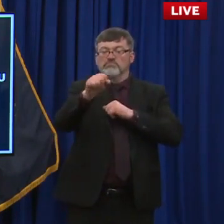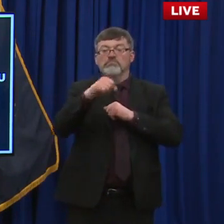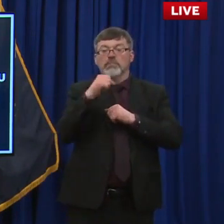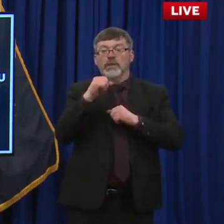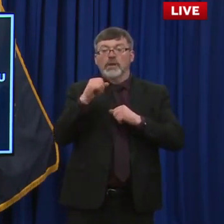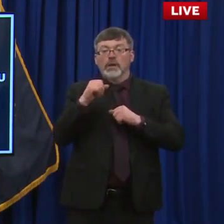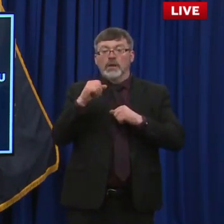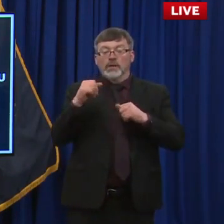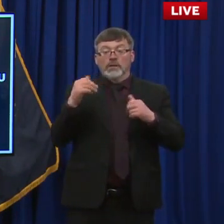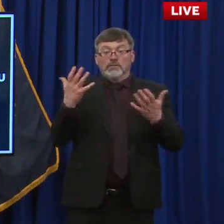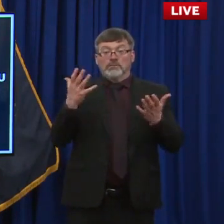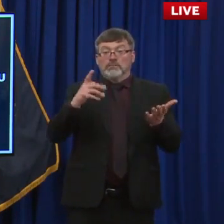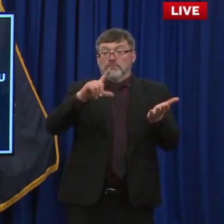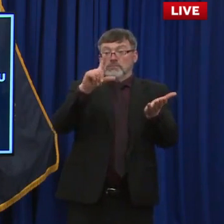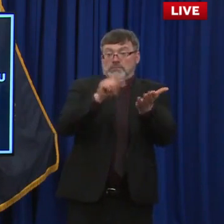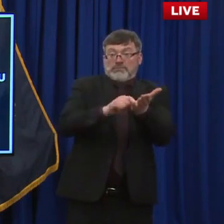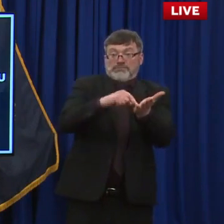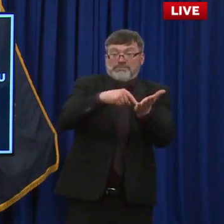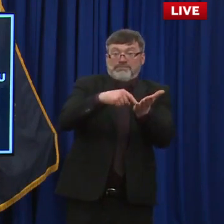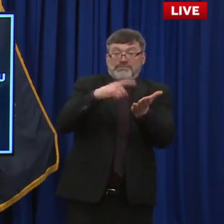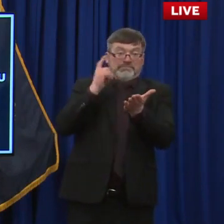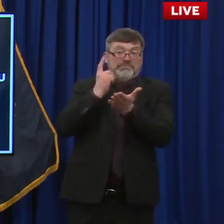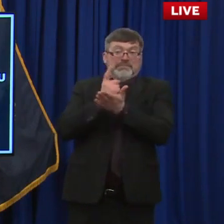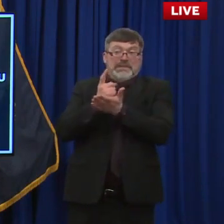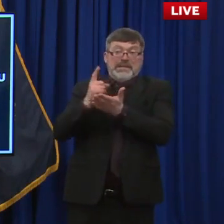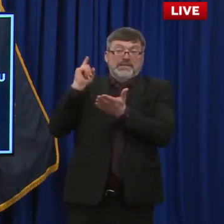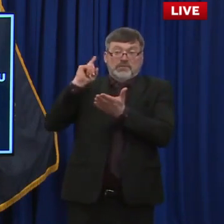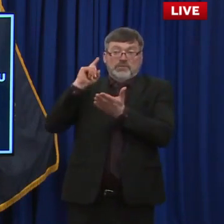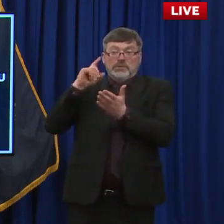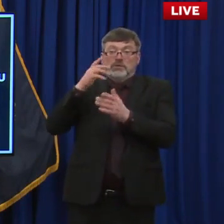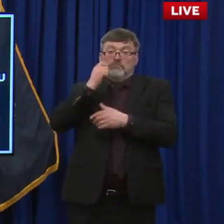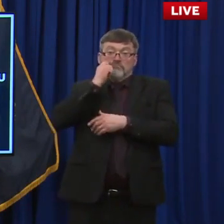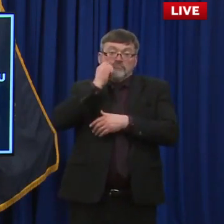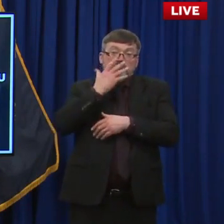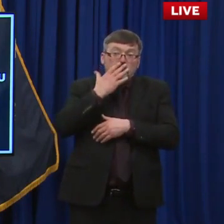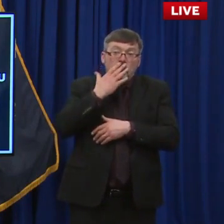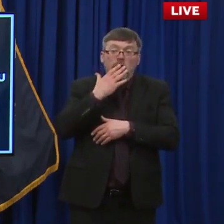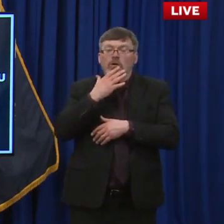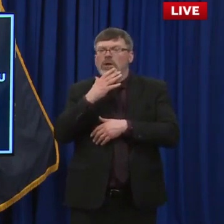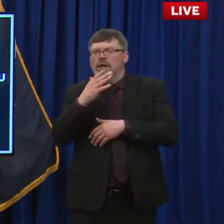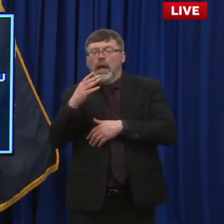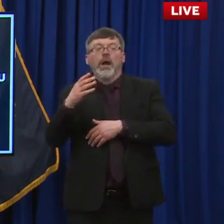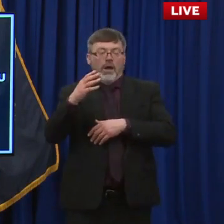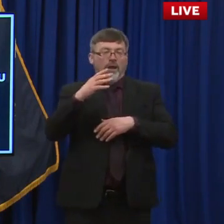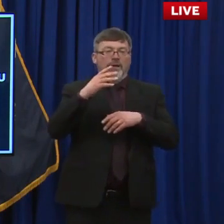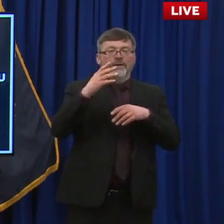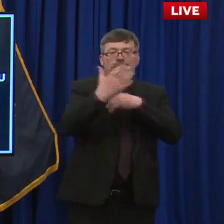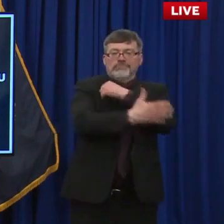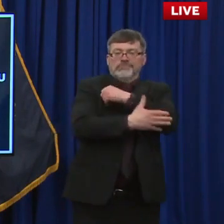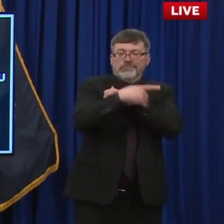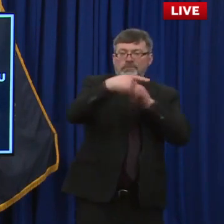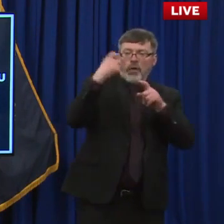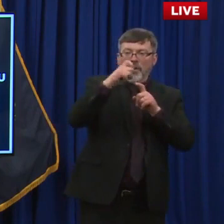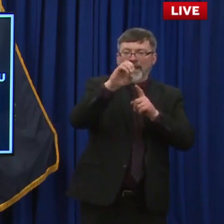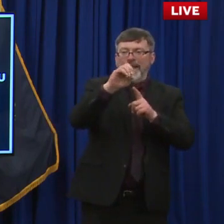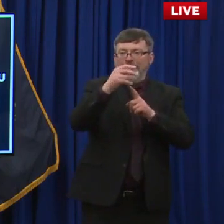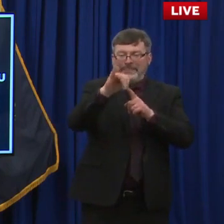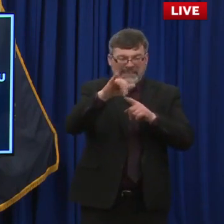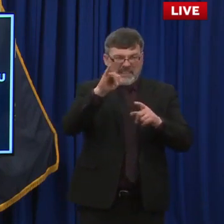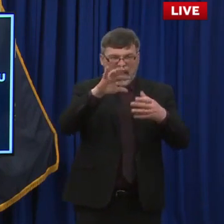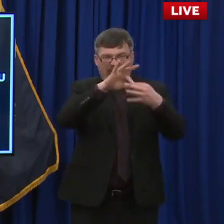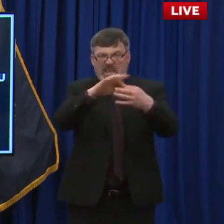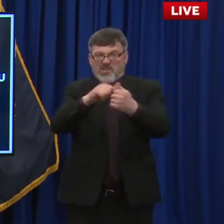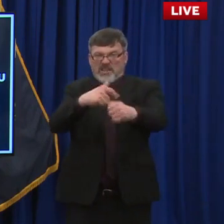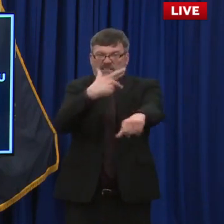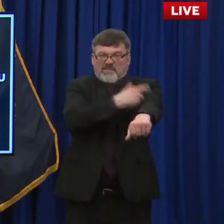race and ethnicity distribution for vaccination. Um, those data did show that people who are white